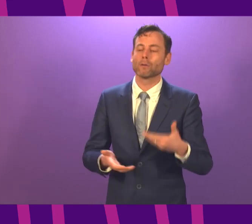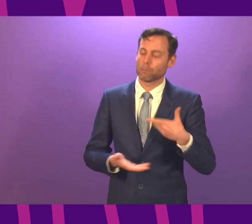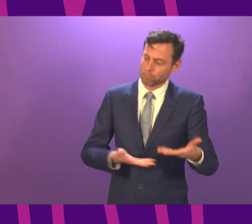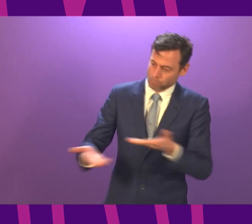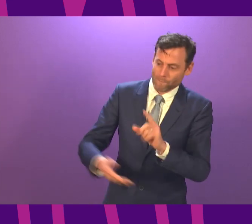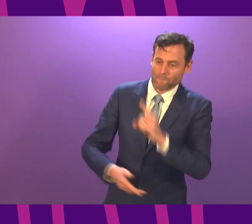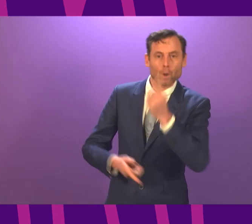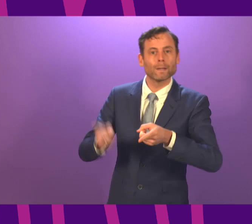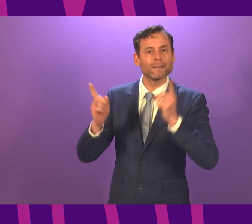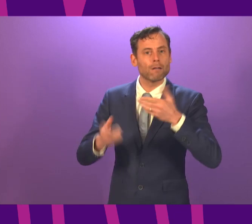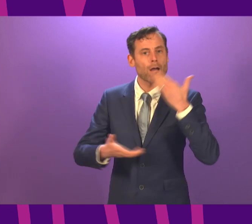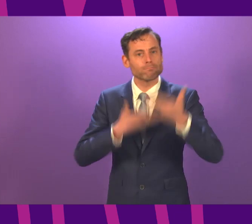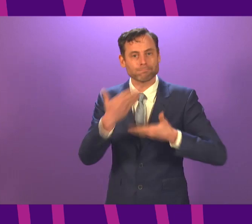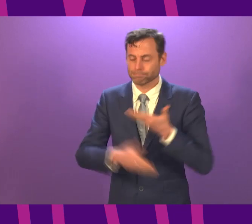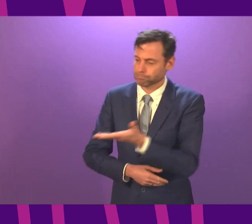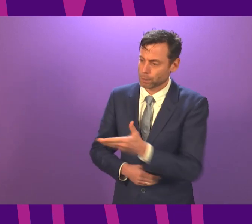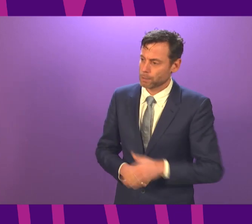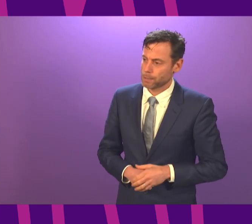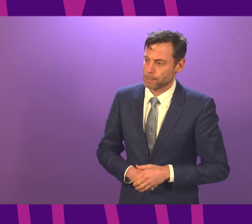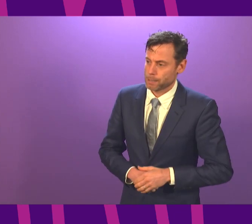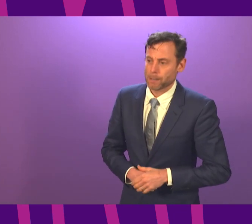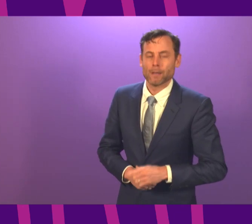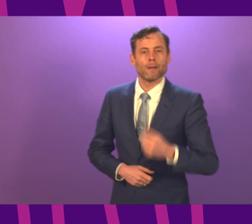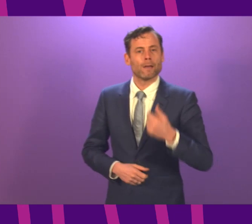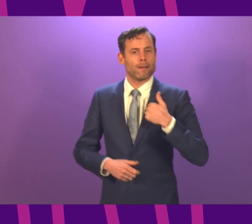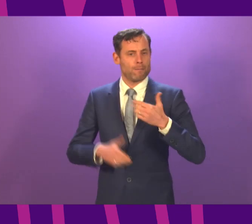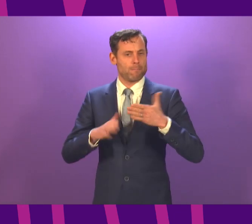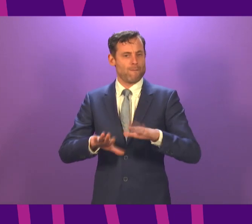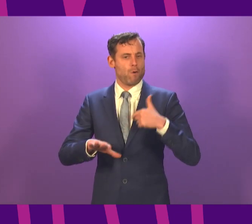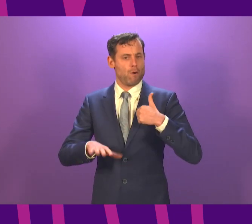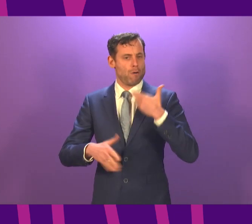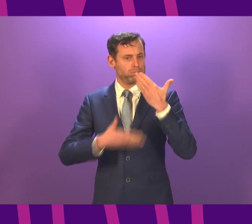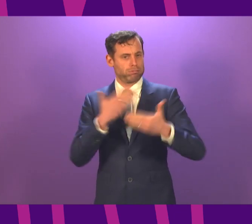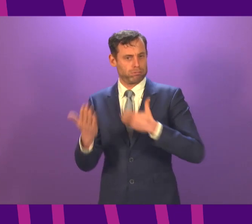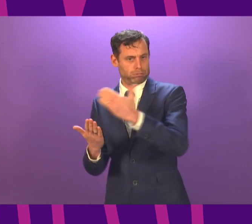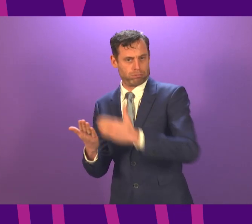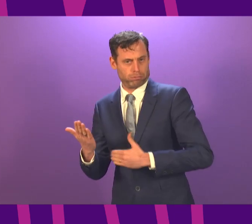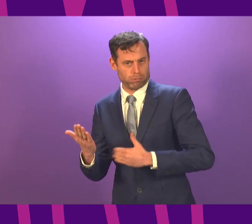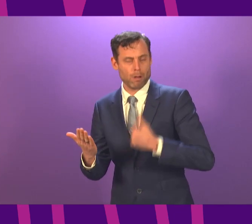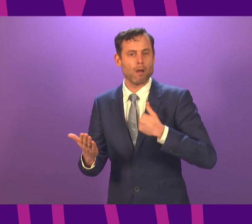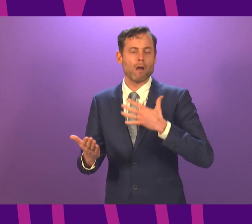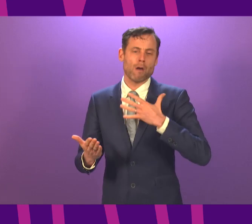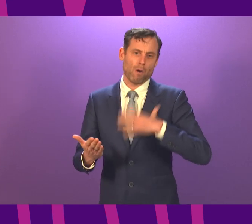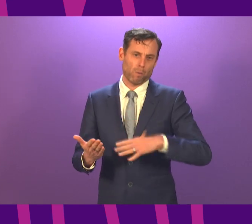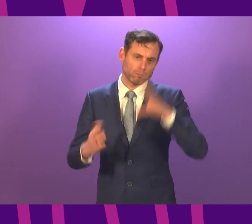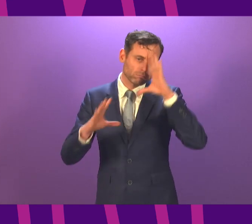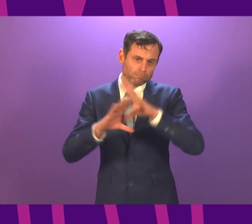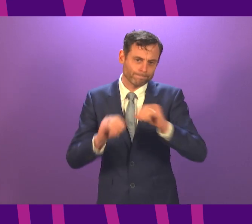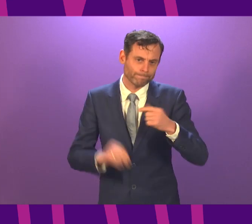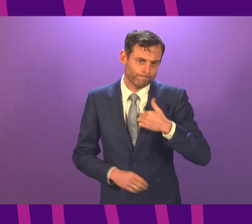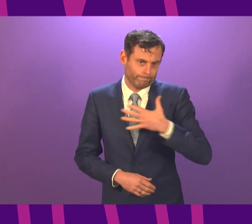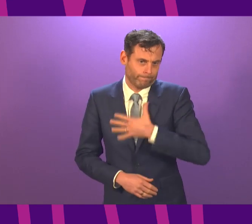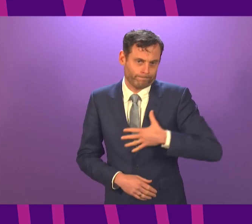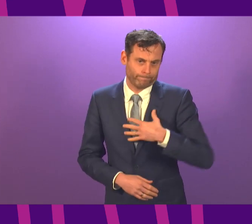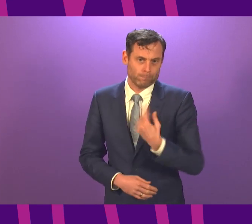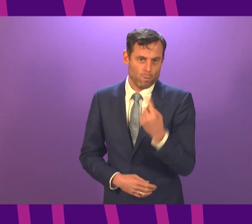to make a statement? Presiding officer, before I begin today, I would like to mark with great sadness the passing of